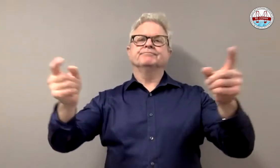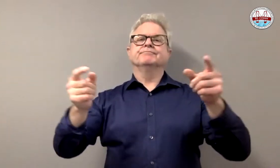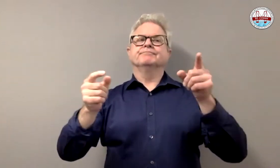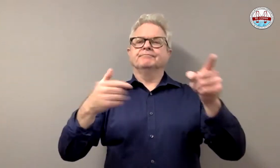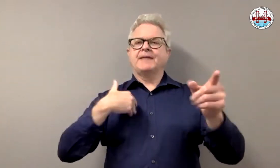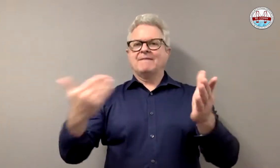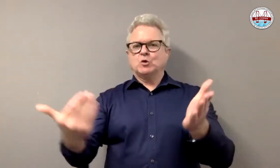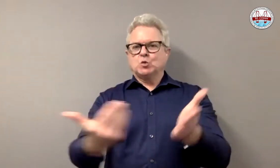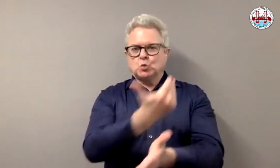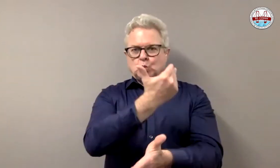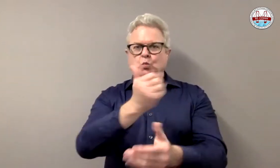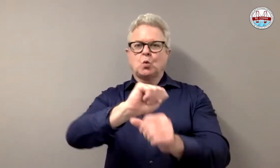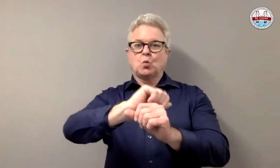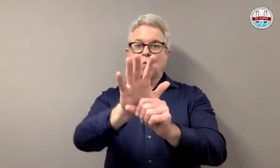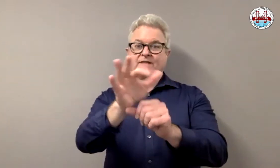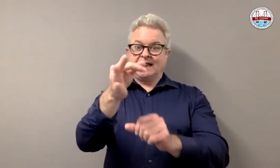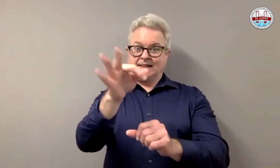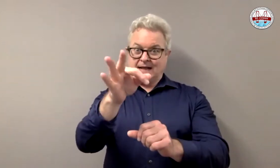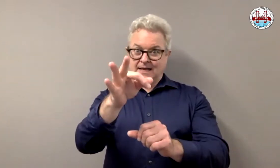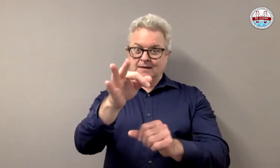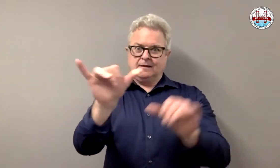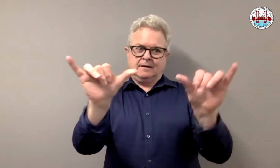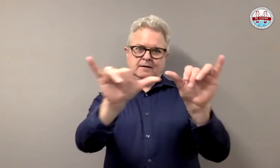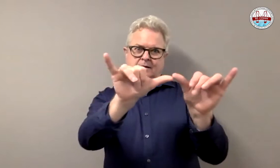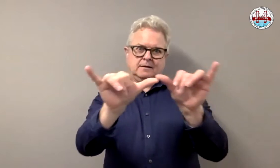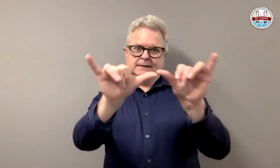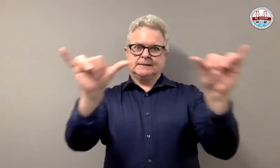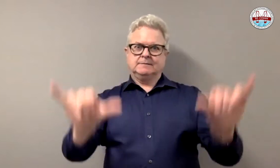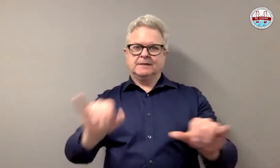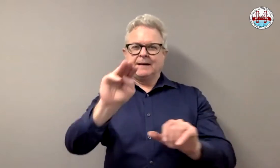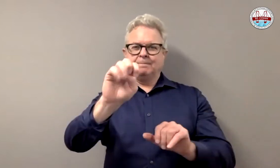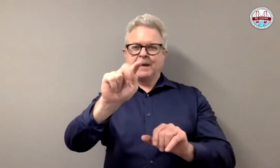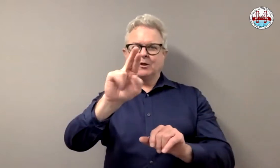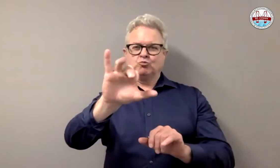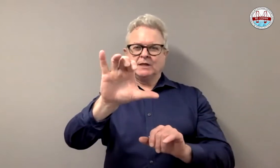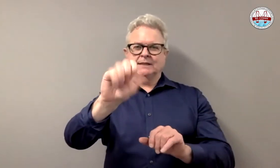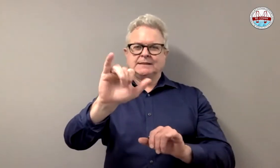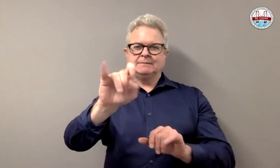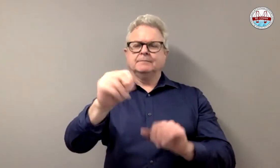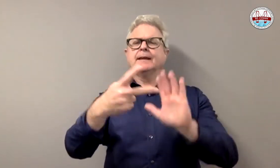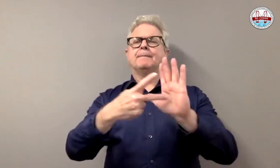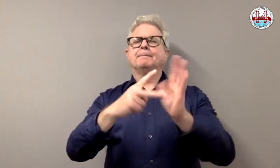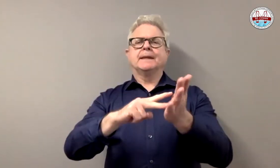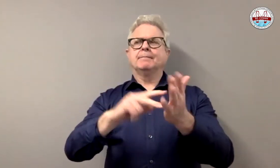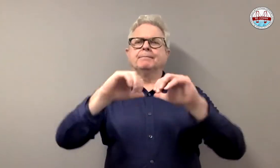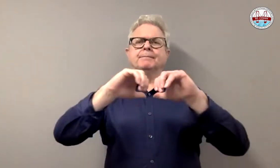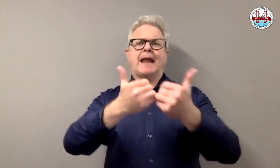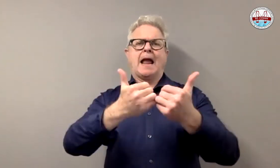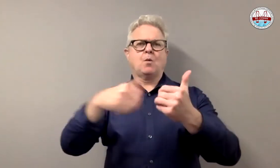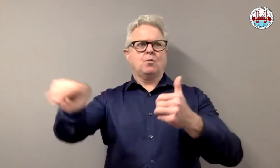has made an announcement in reference to the new measuring system that they will be using for